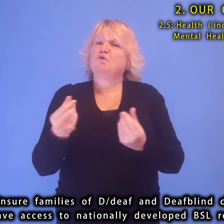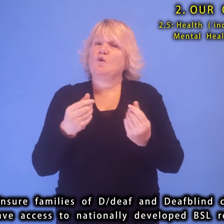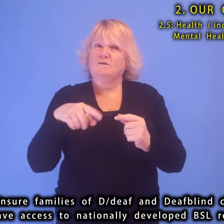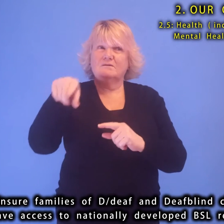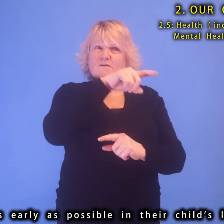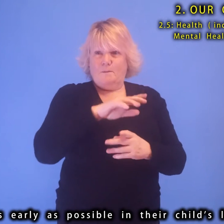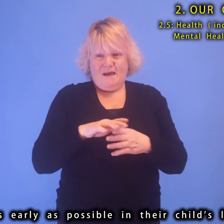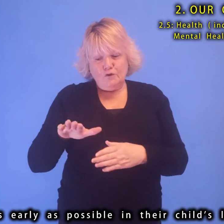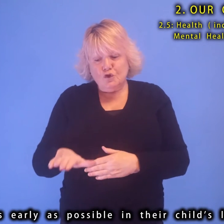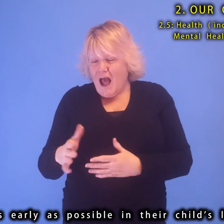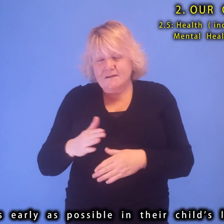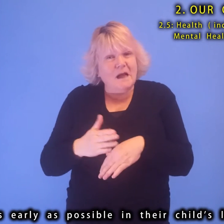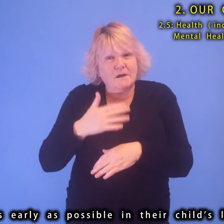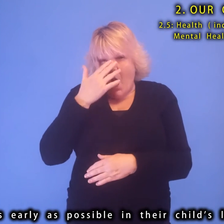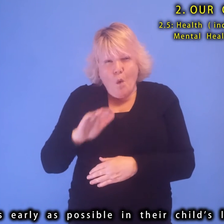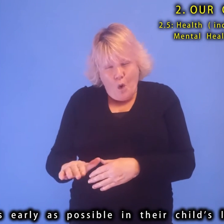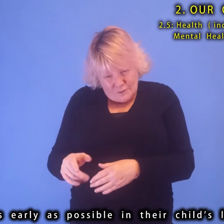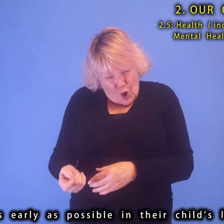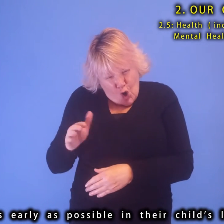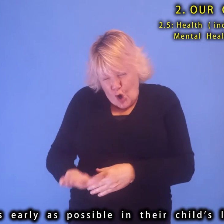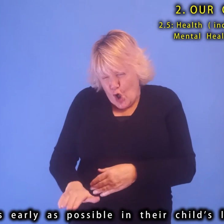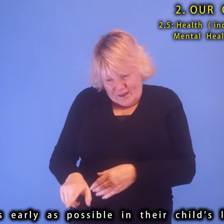as early as possible in their child's life.